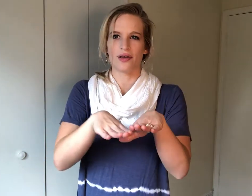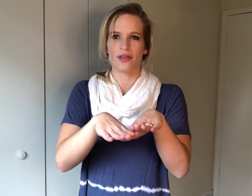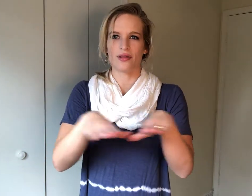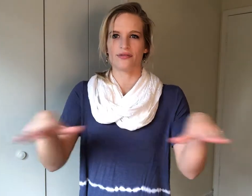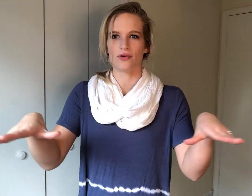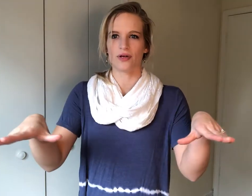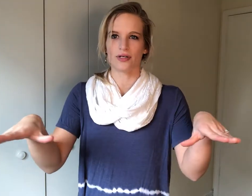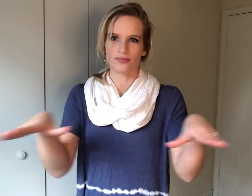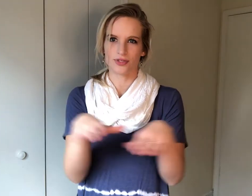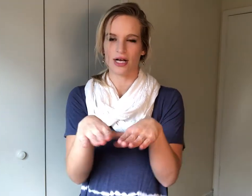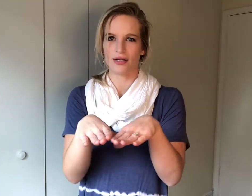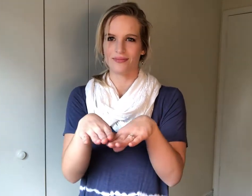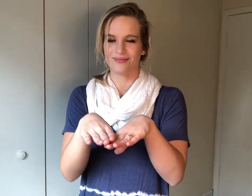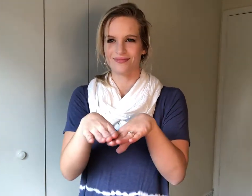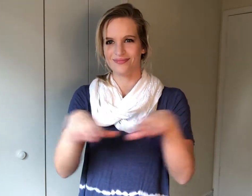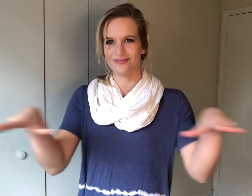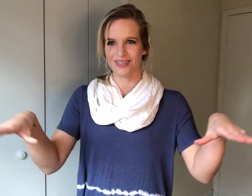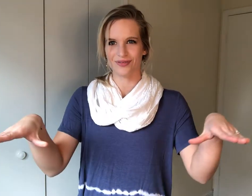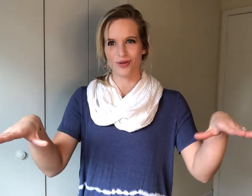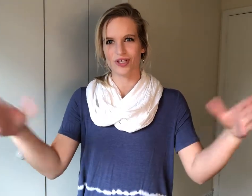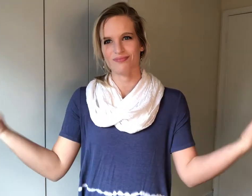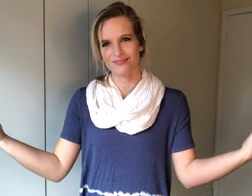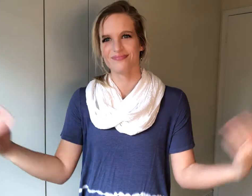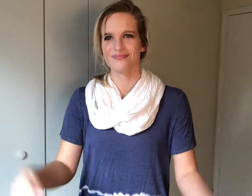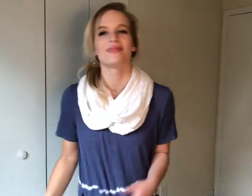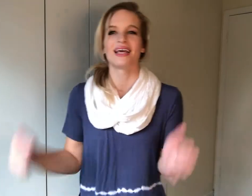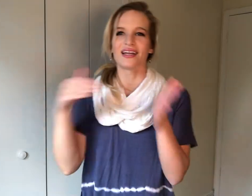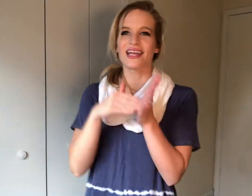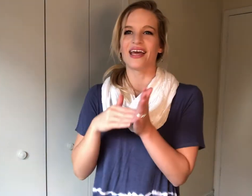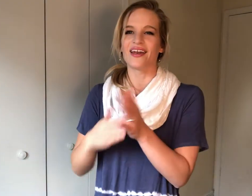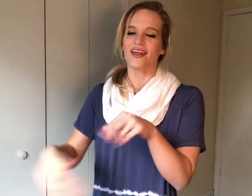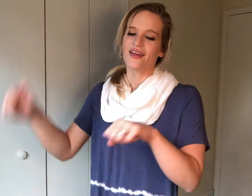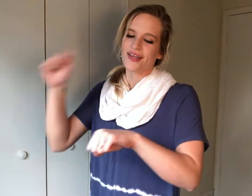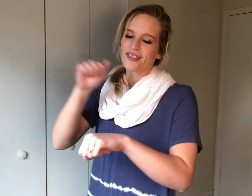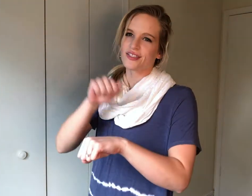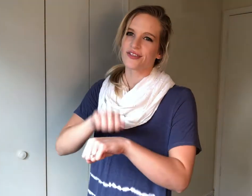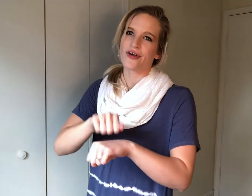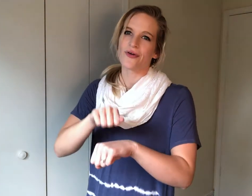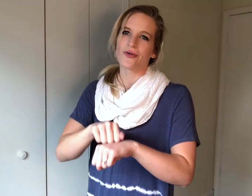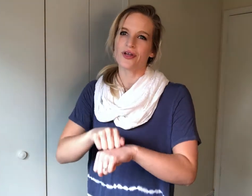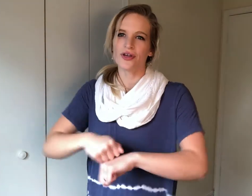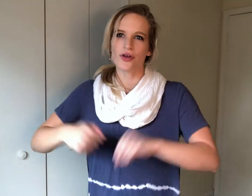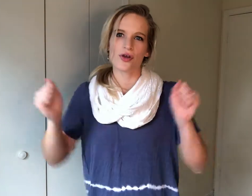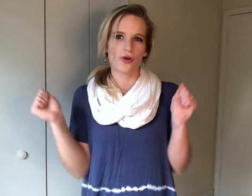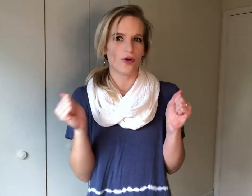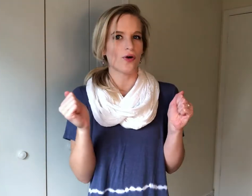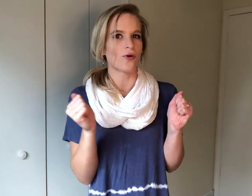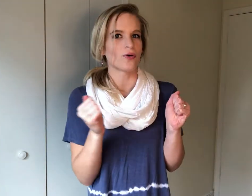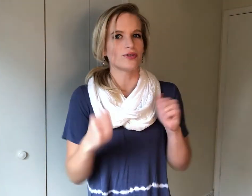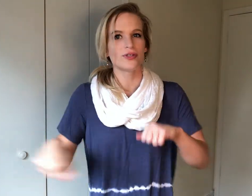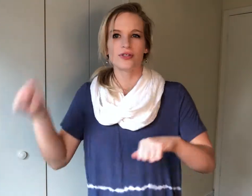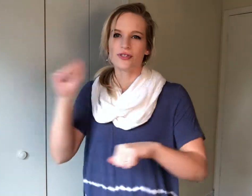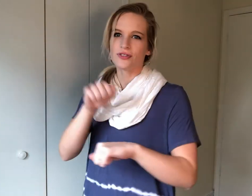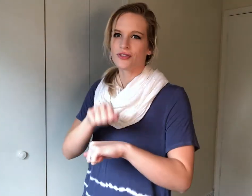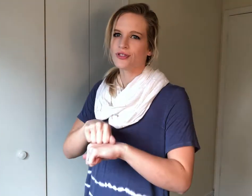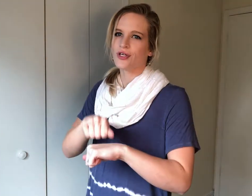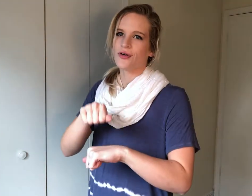the floor draw a floor then again stone cold stone